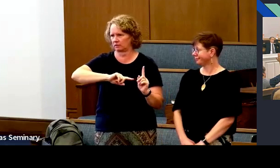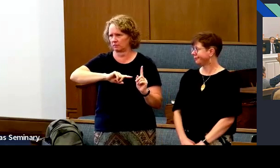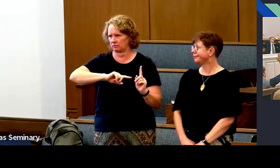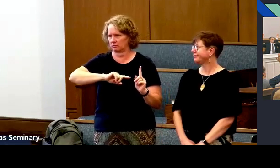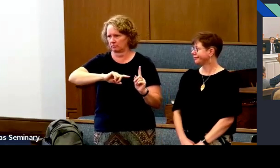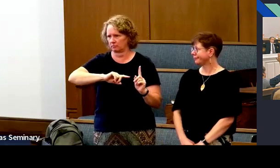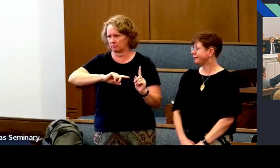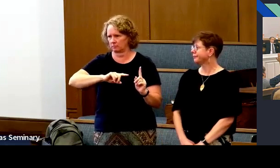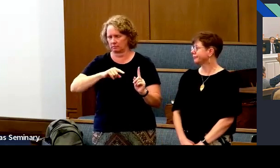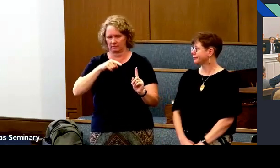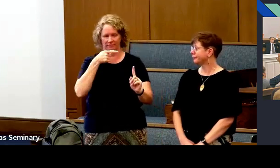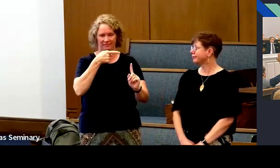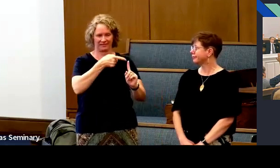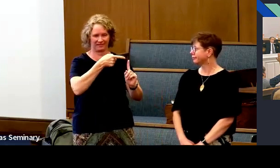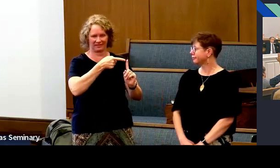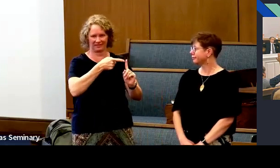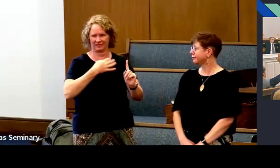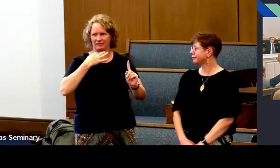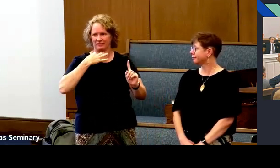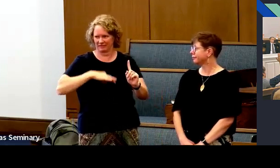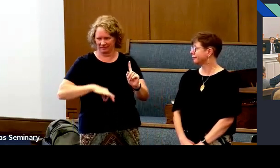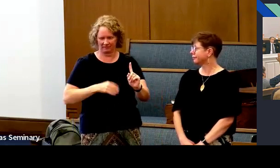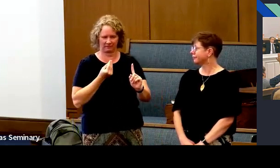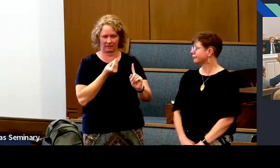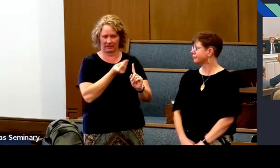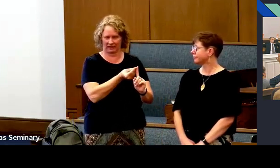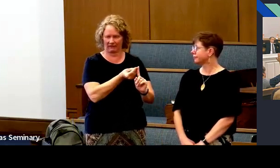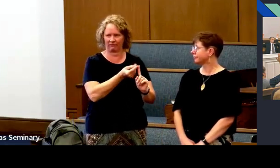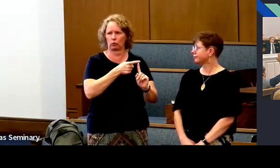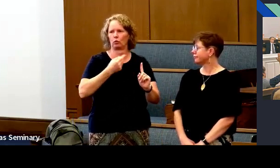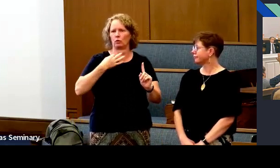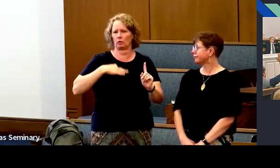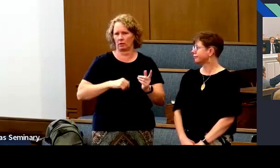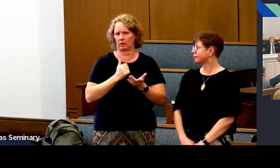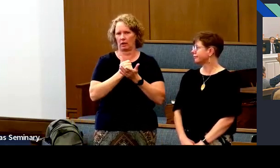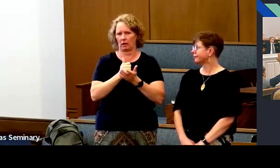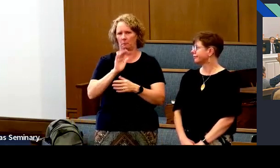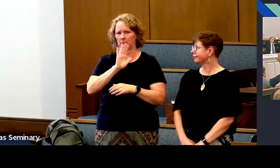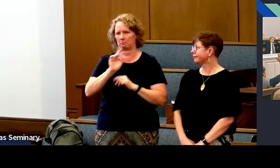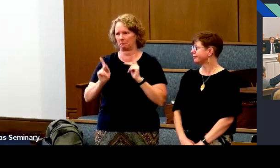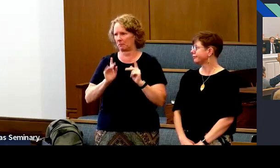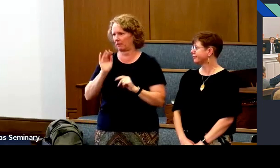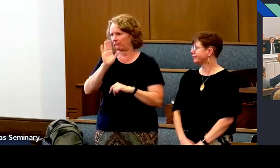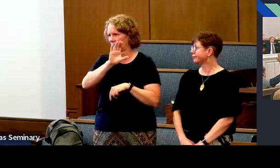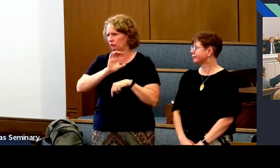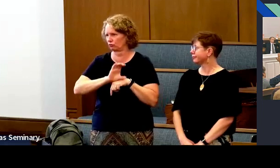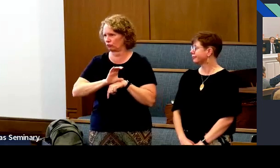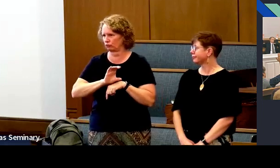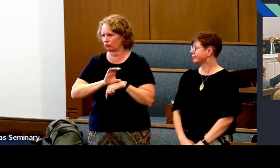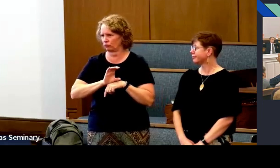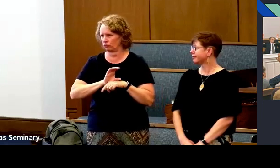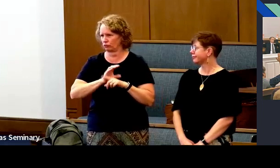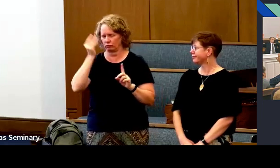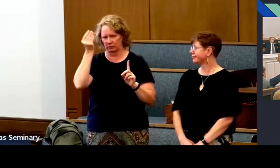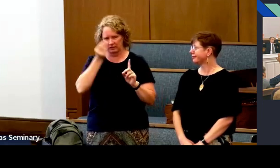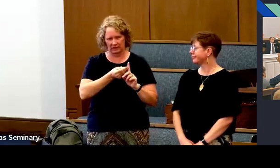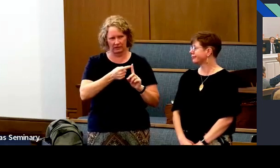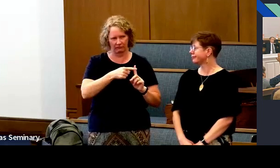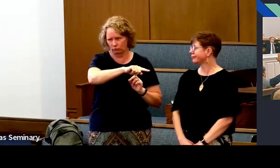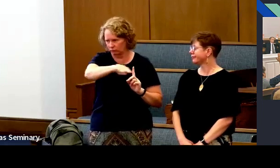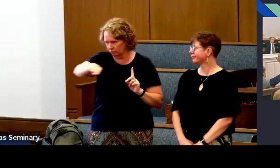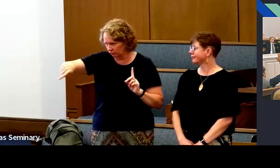And it's not given to the man for them. It's to benefit those around them, to help the people